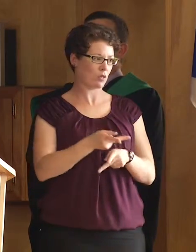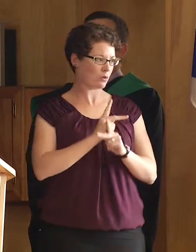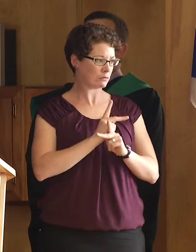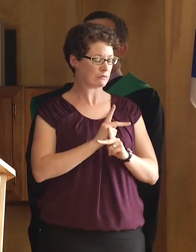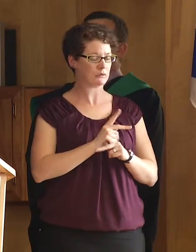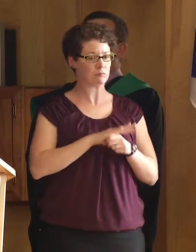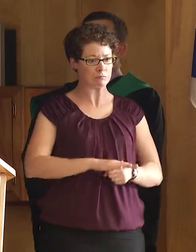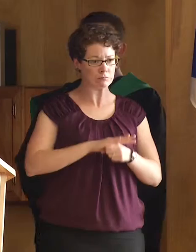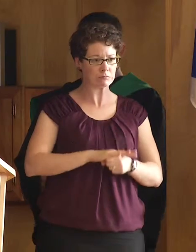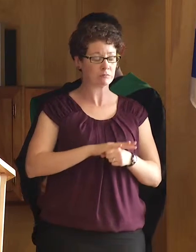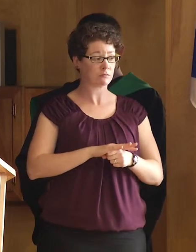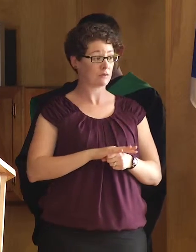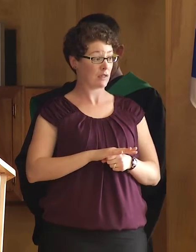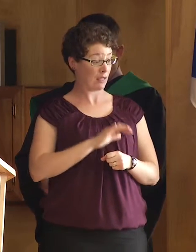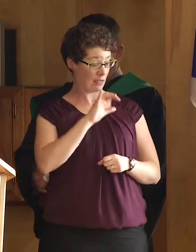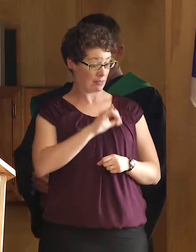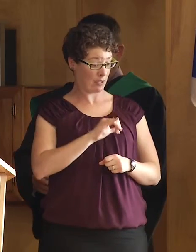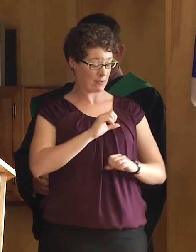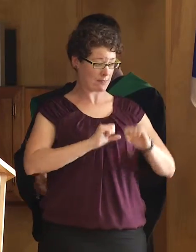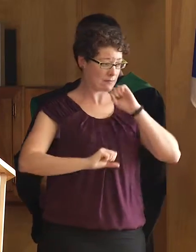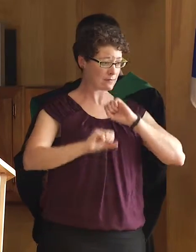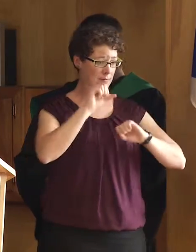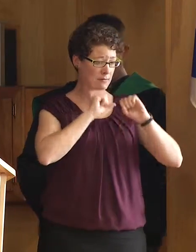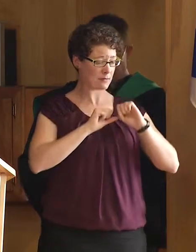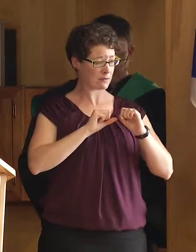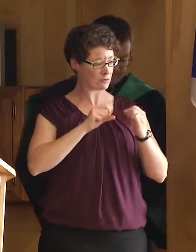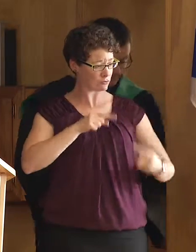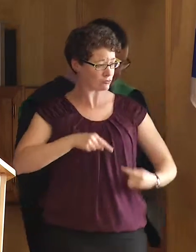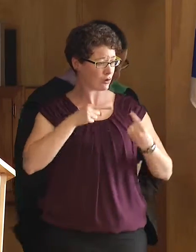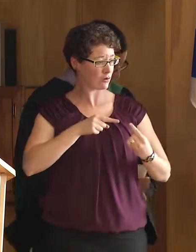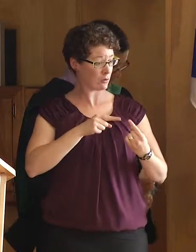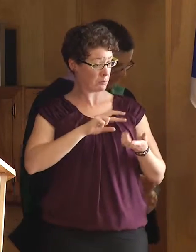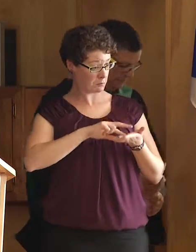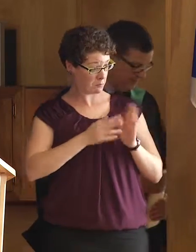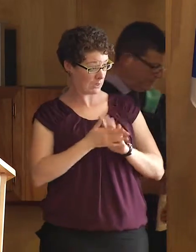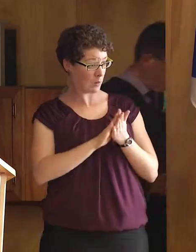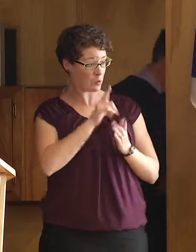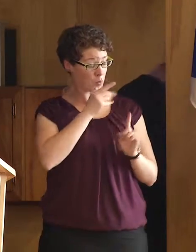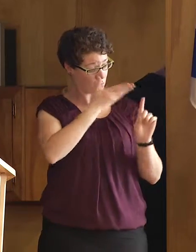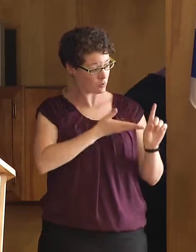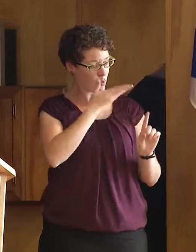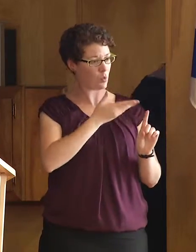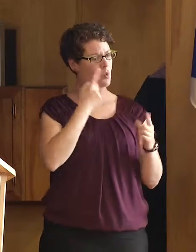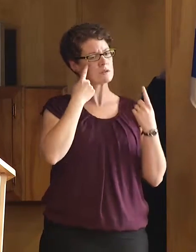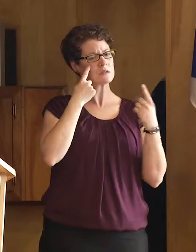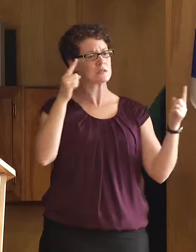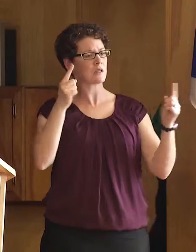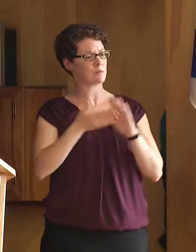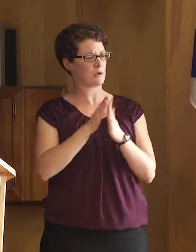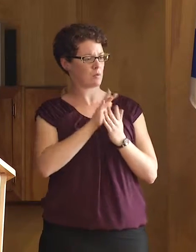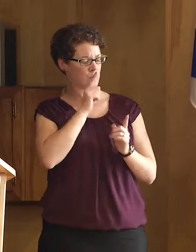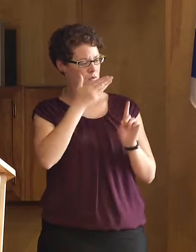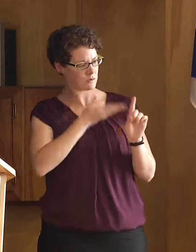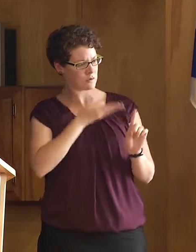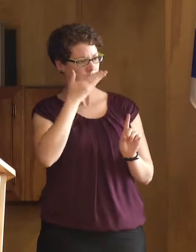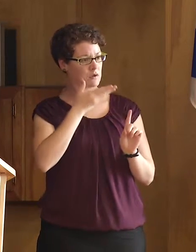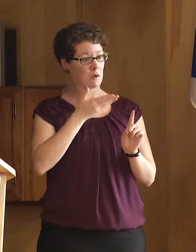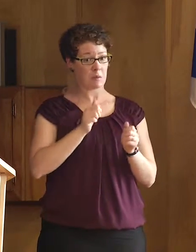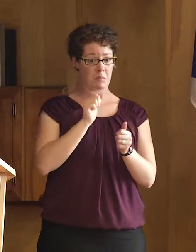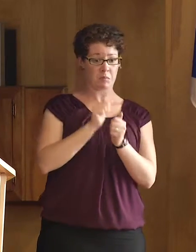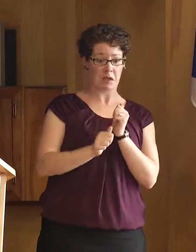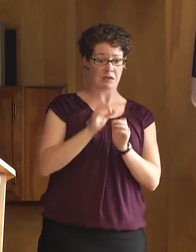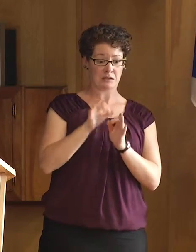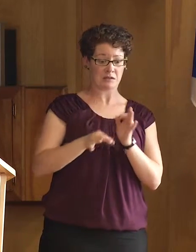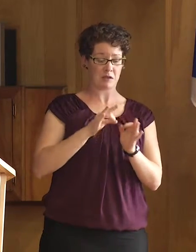The question is, do you let these hardships define you? Or is it your successes that define you? Such as passing that test you studied